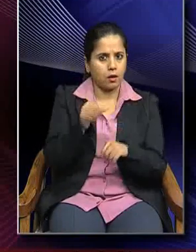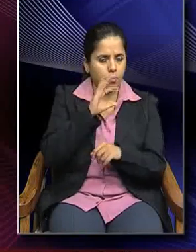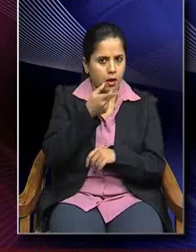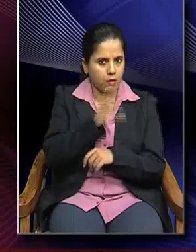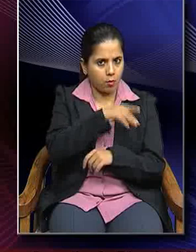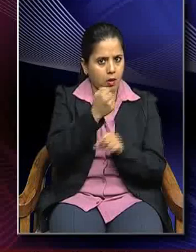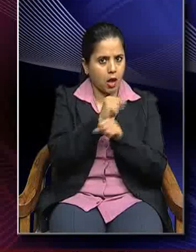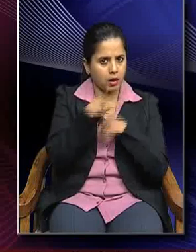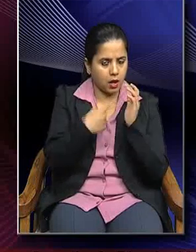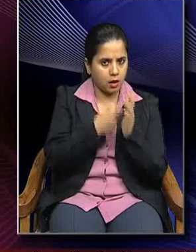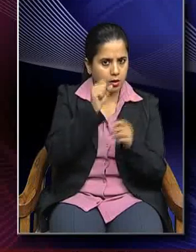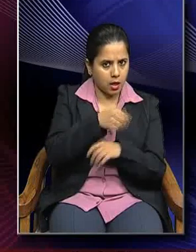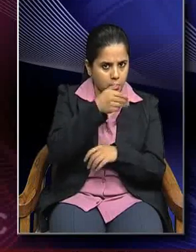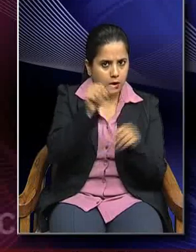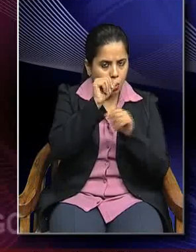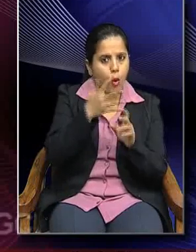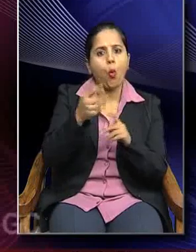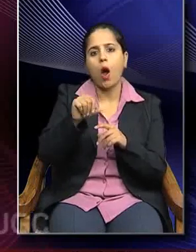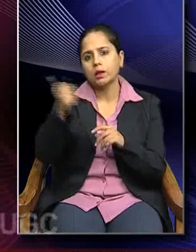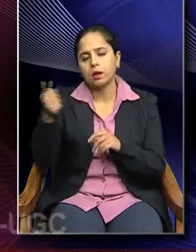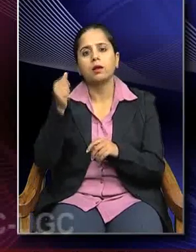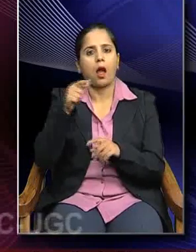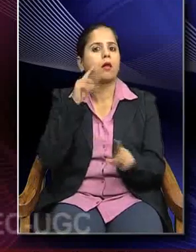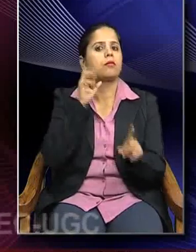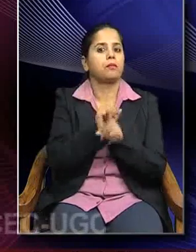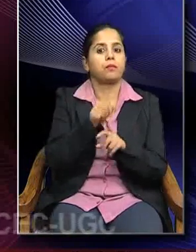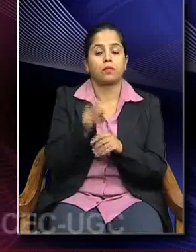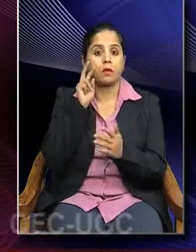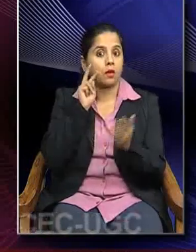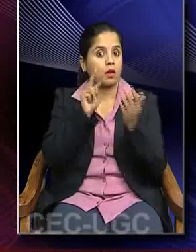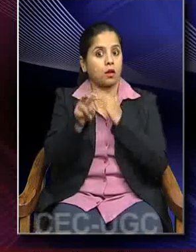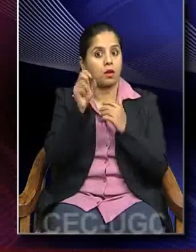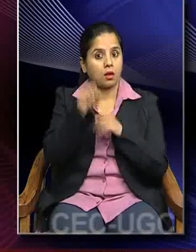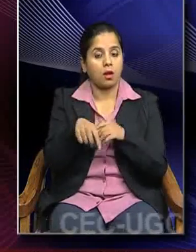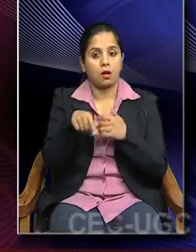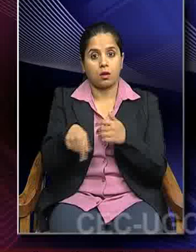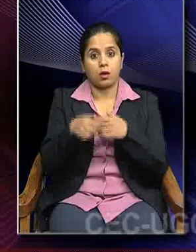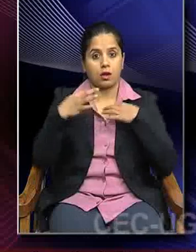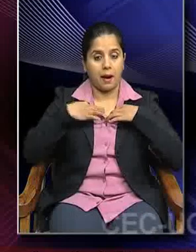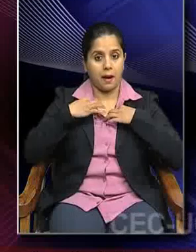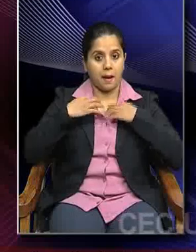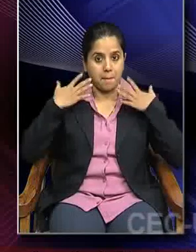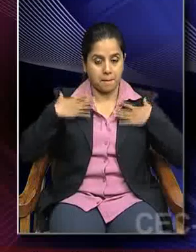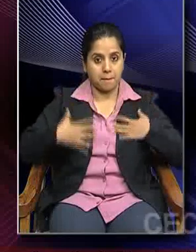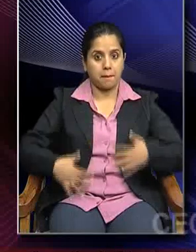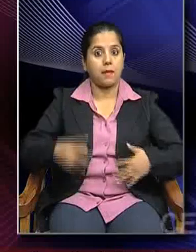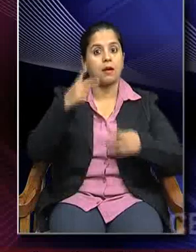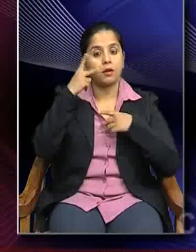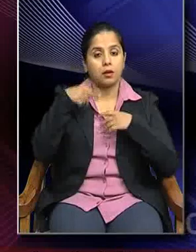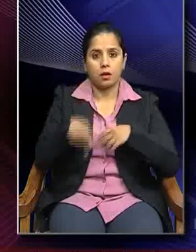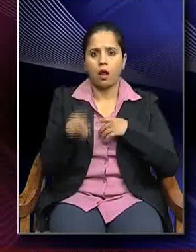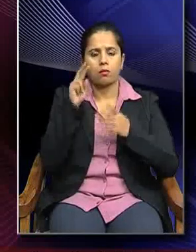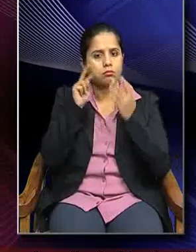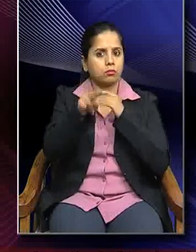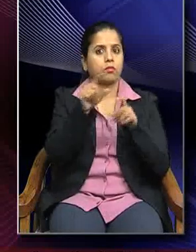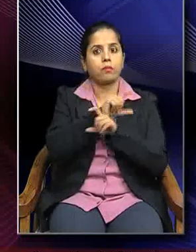from Gandhar sculpturing tradition or elsewhere. Transparent drape that the cloth, the attire is transparent